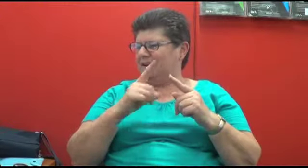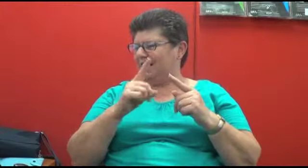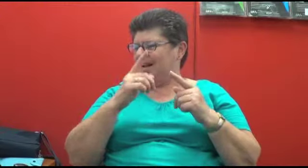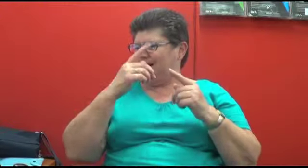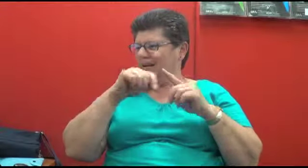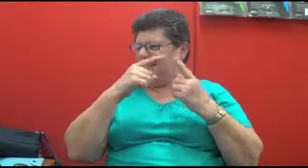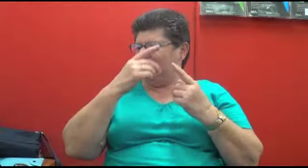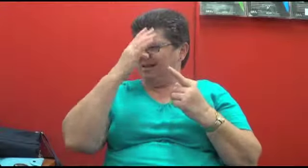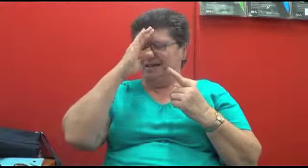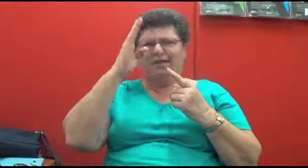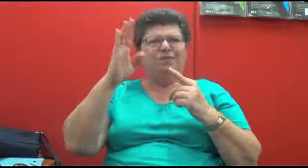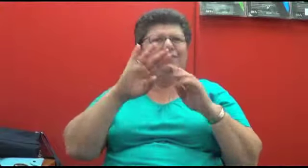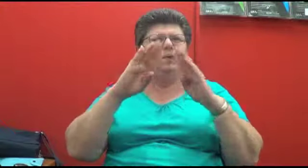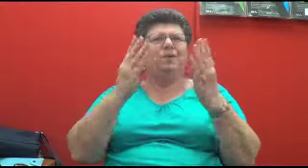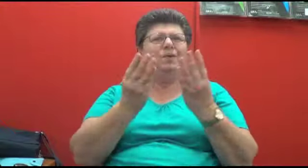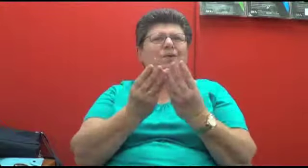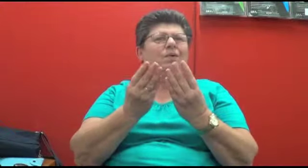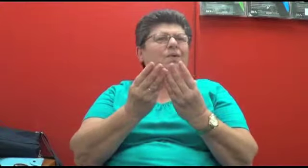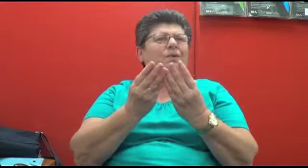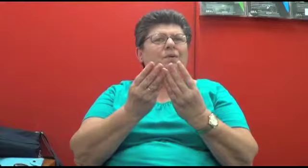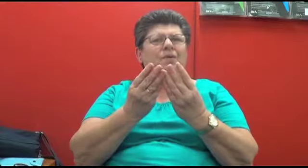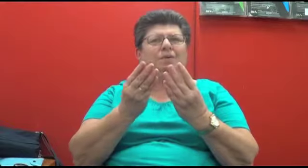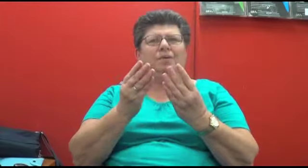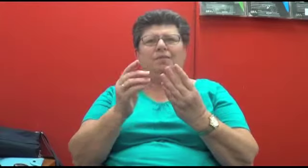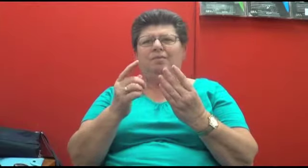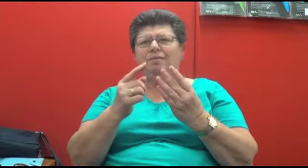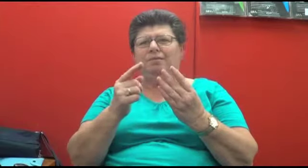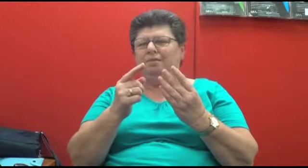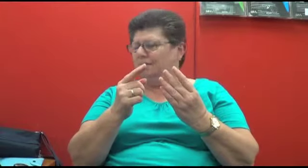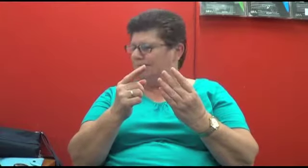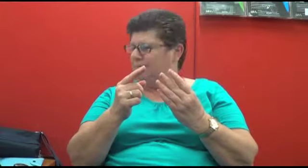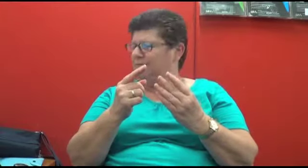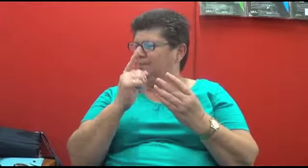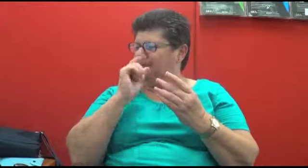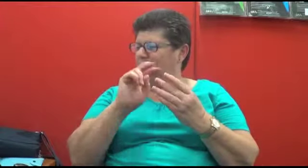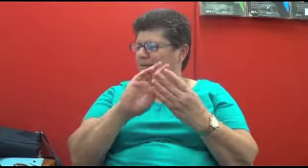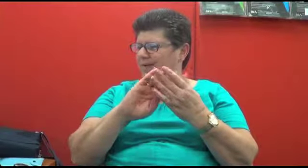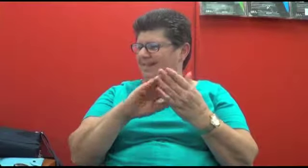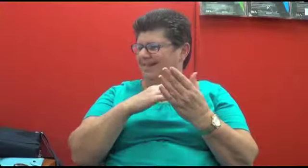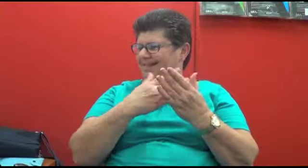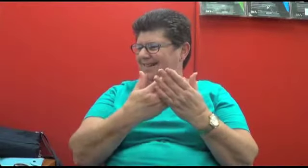from English into other languages from all around the world.